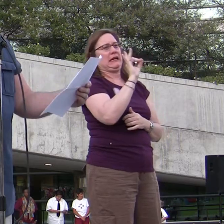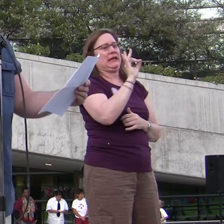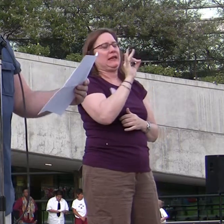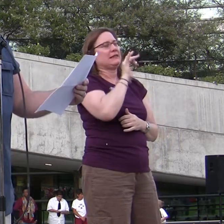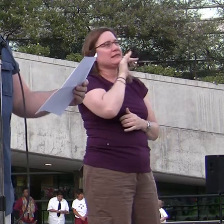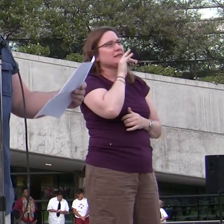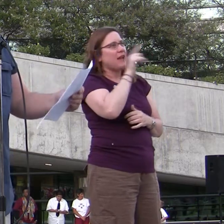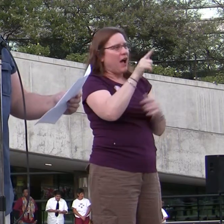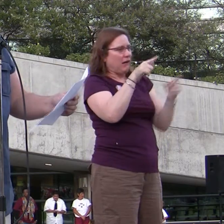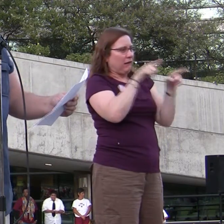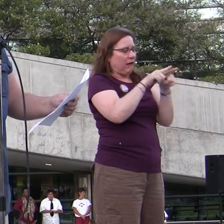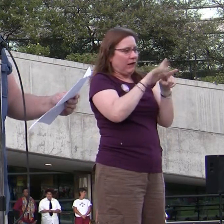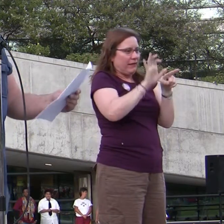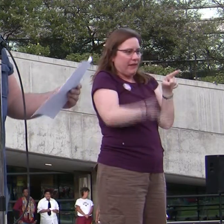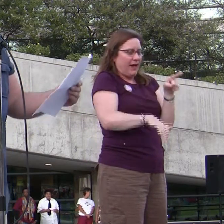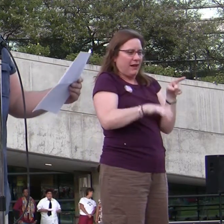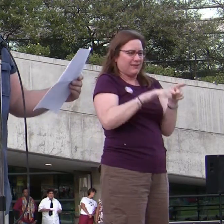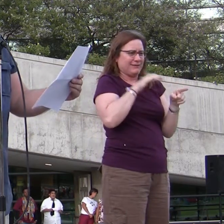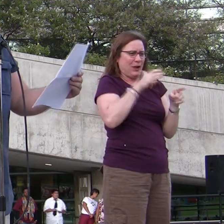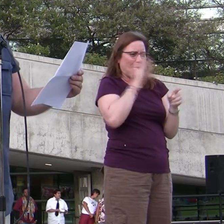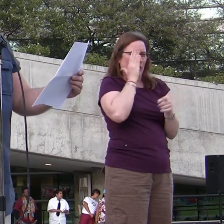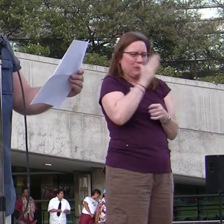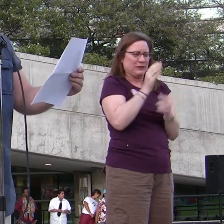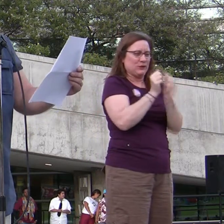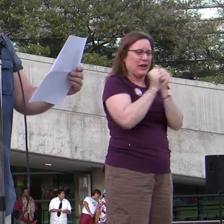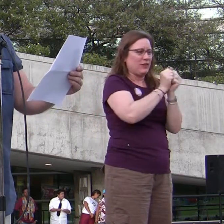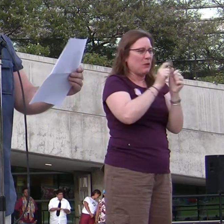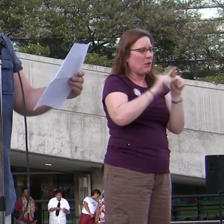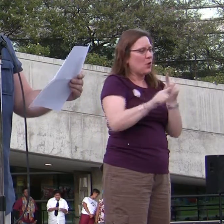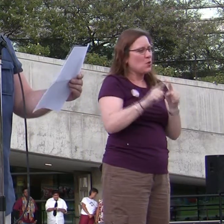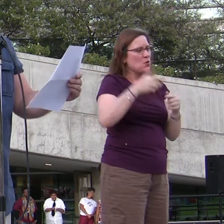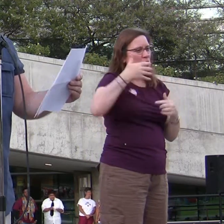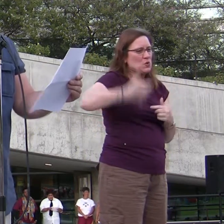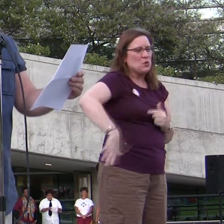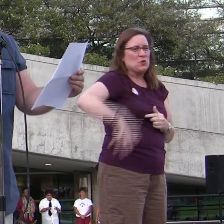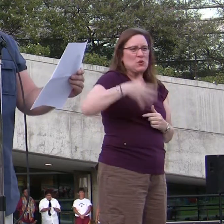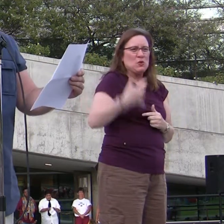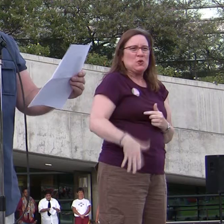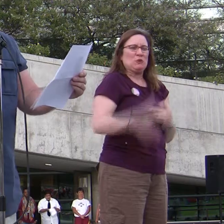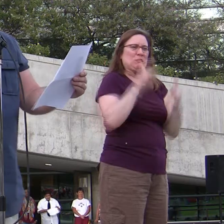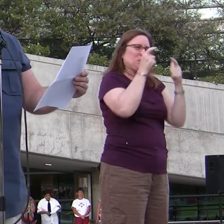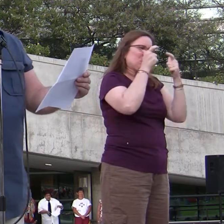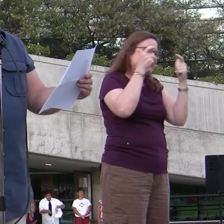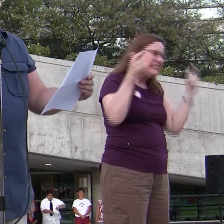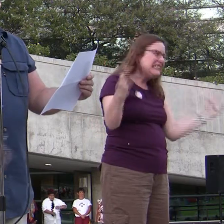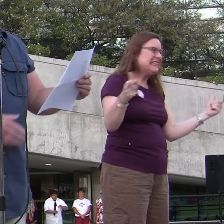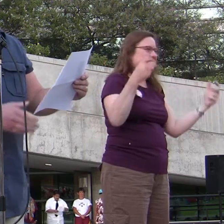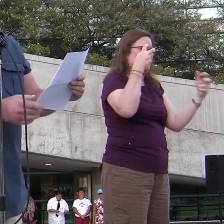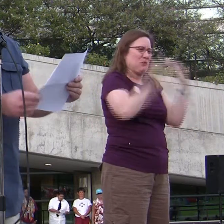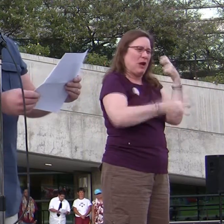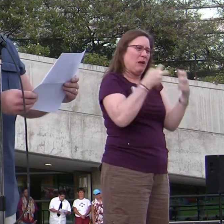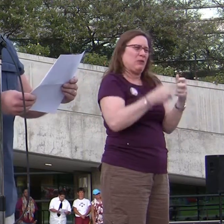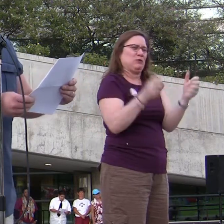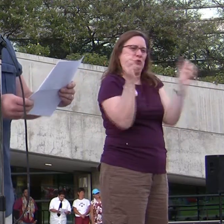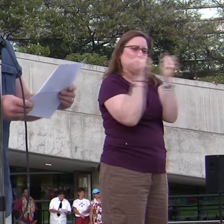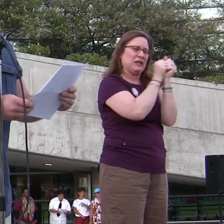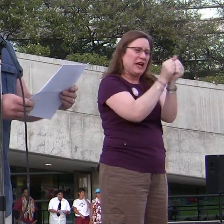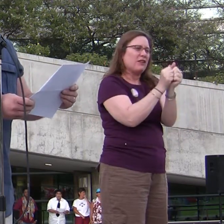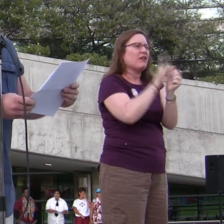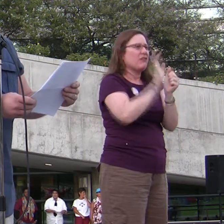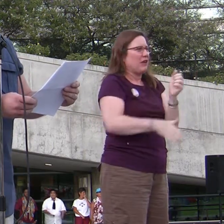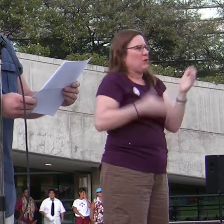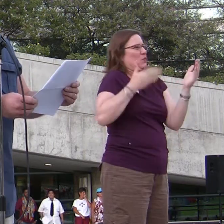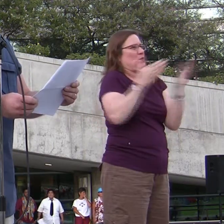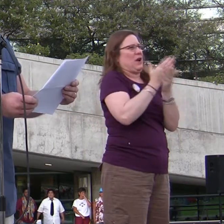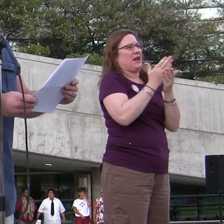least, yet they both eagerly took on this monumental task. They came together despite their differences because they felt it was the right